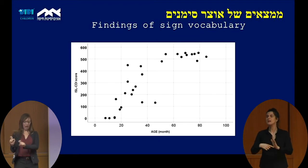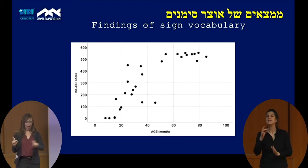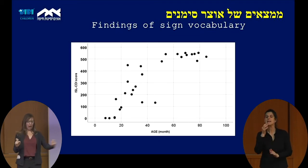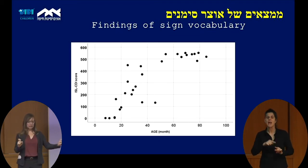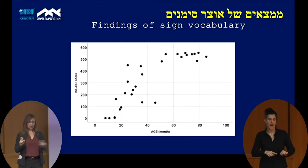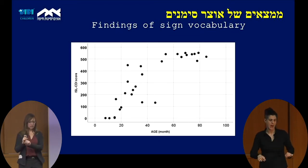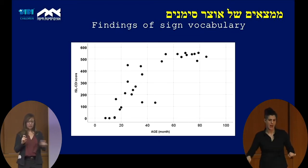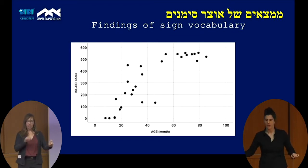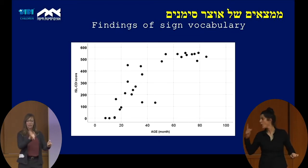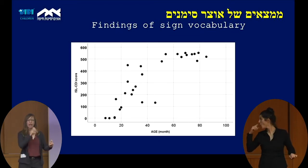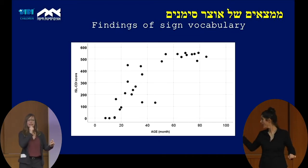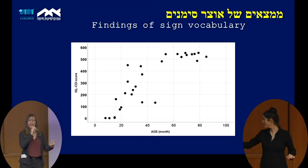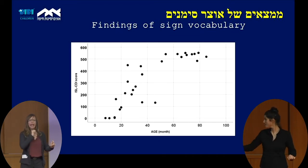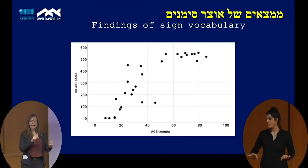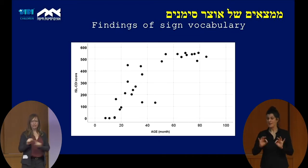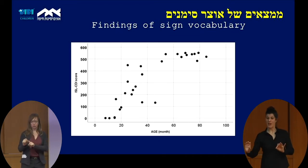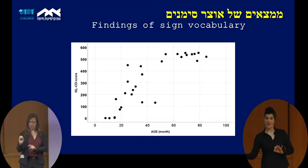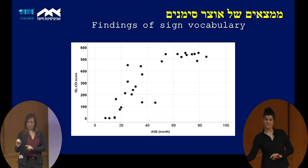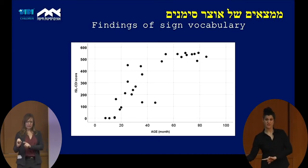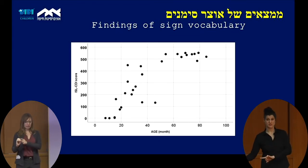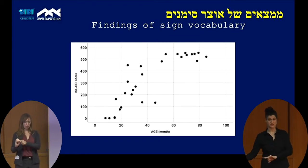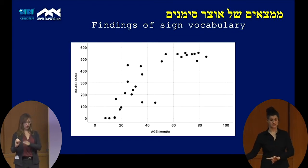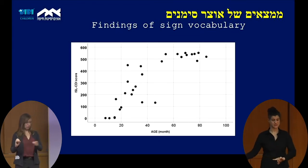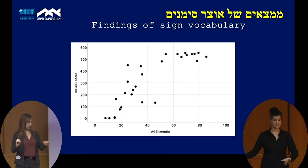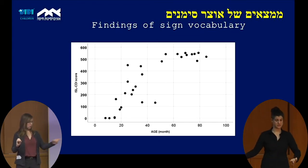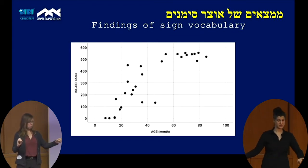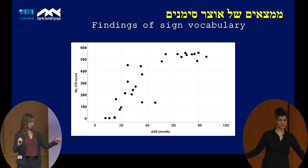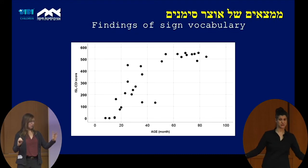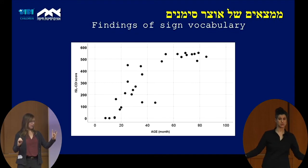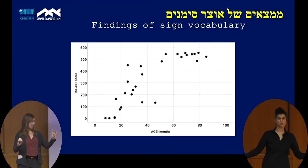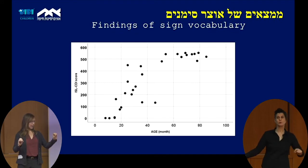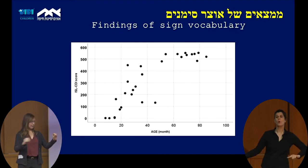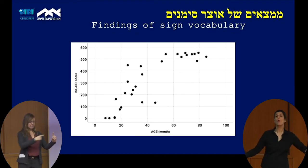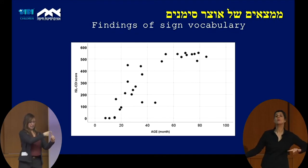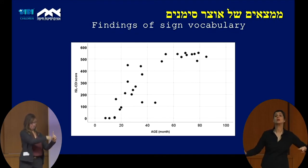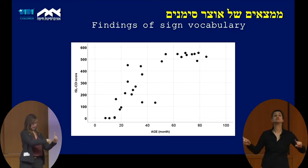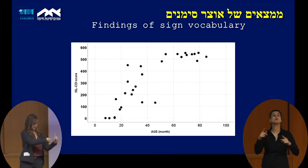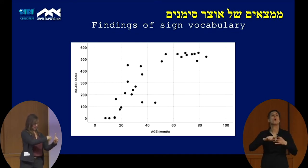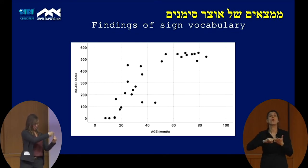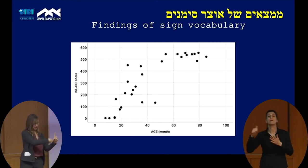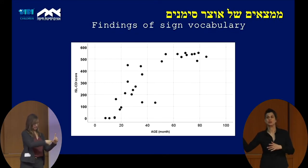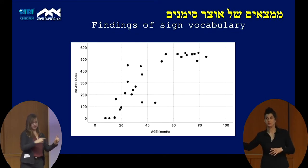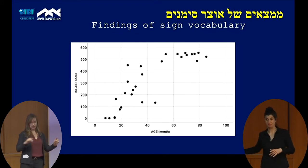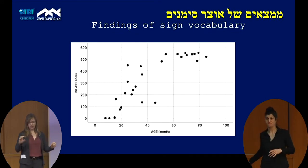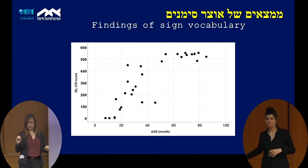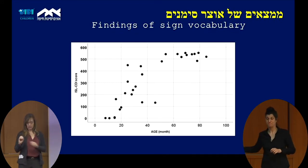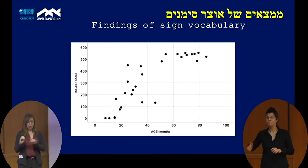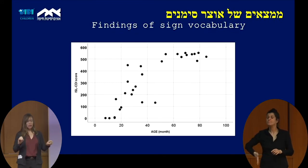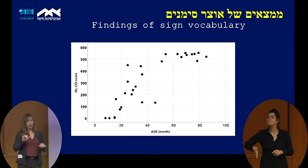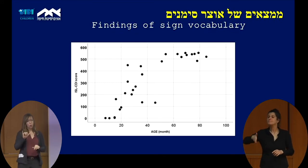you can see, it starts from 0 to 80 month, and it's in month. And the Y, X's represent